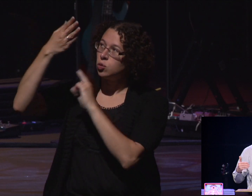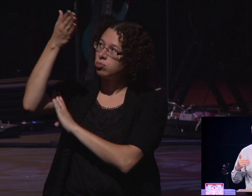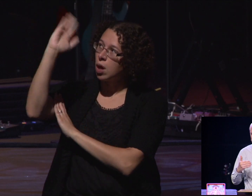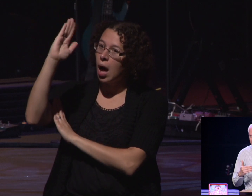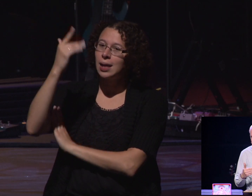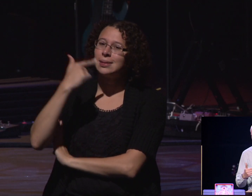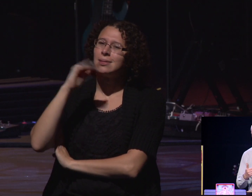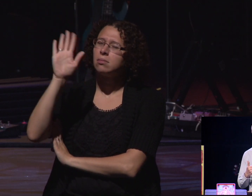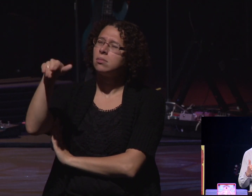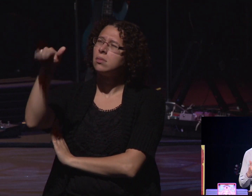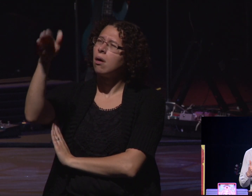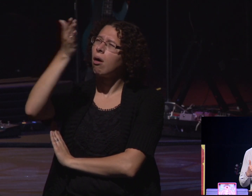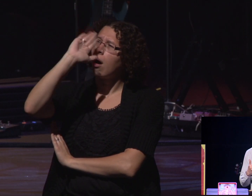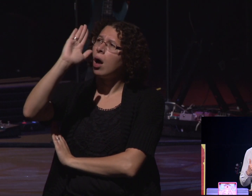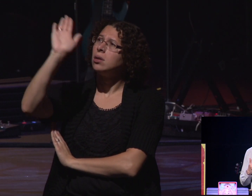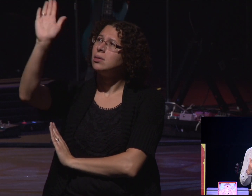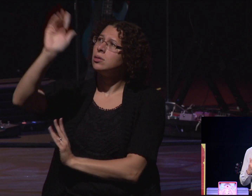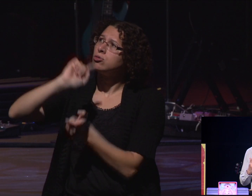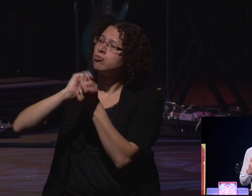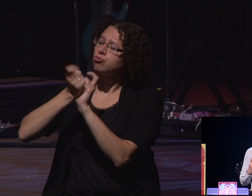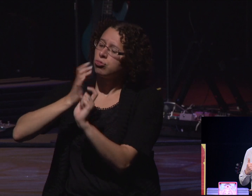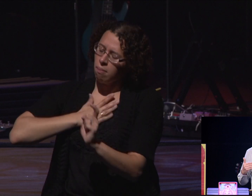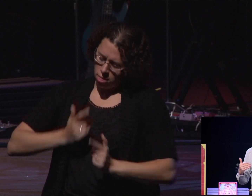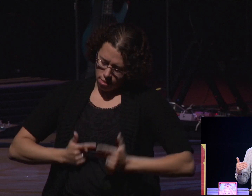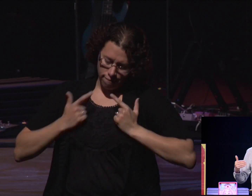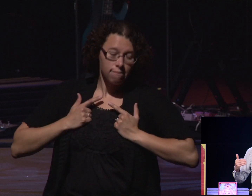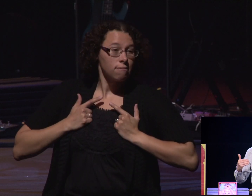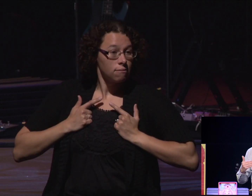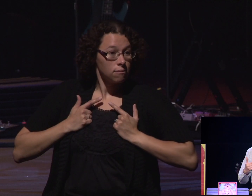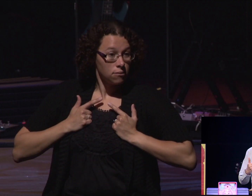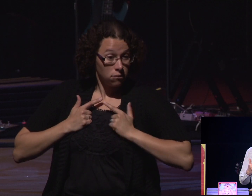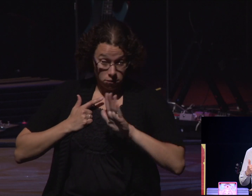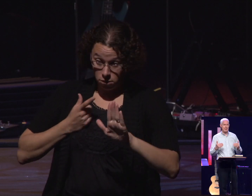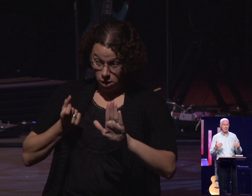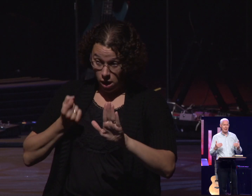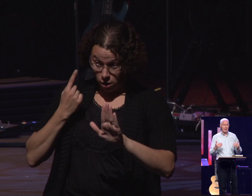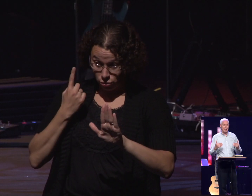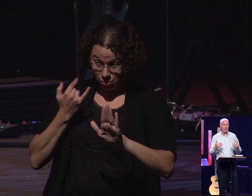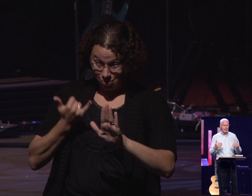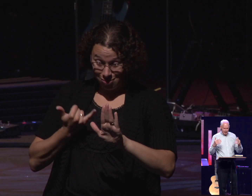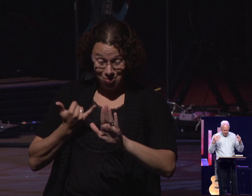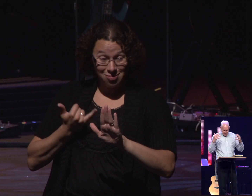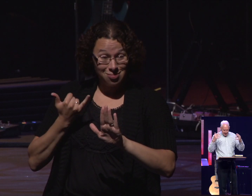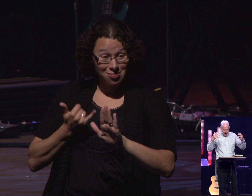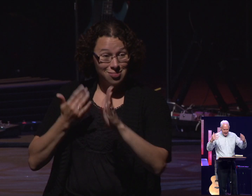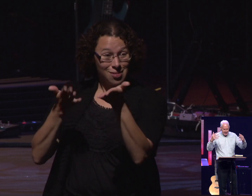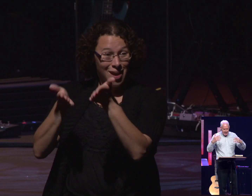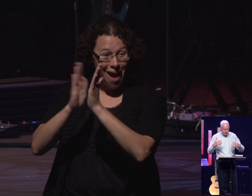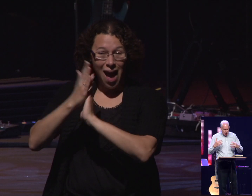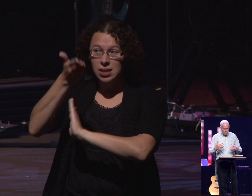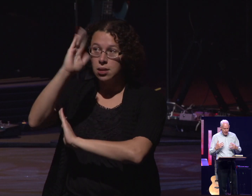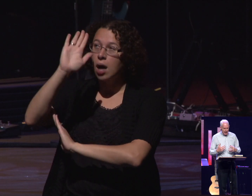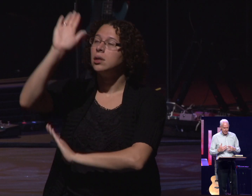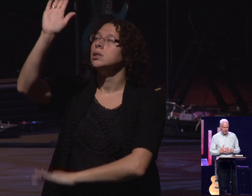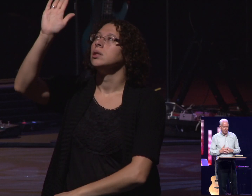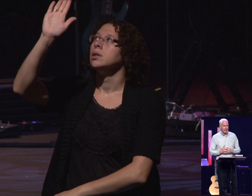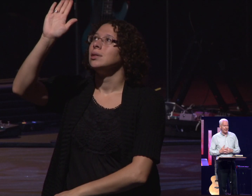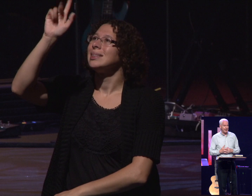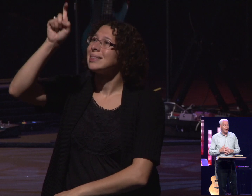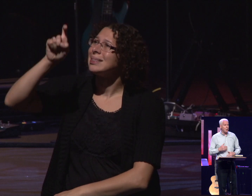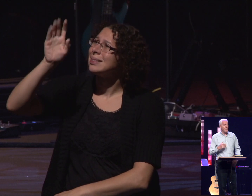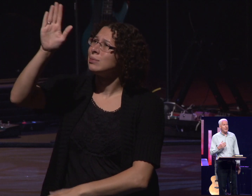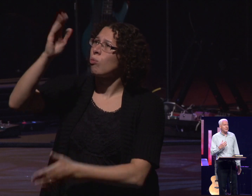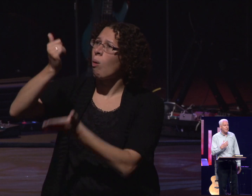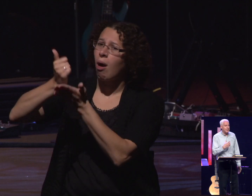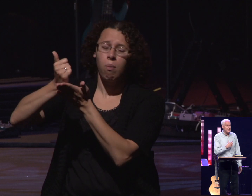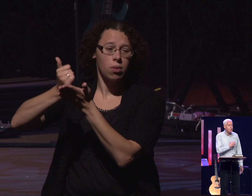God to transform our lives. And I hope that you understand that today. That we ask God, I need your help in my